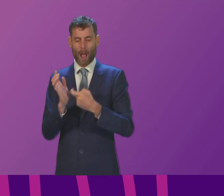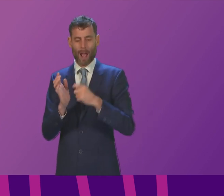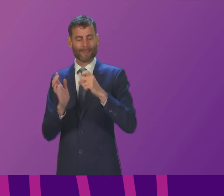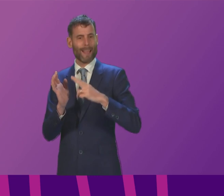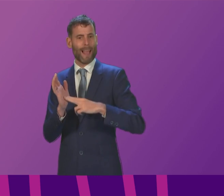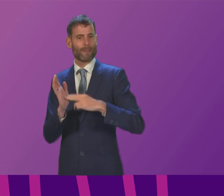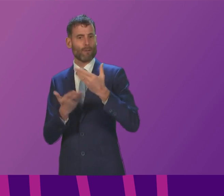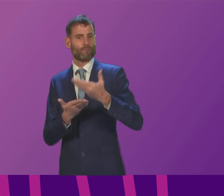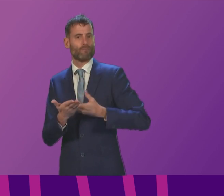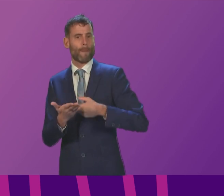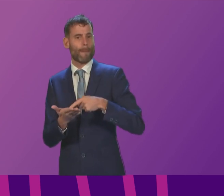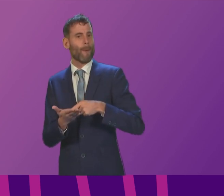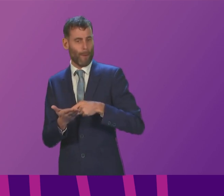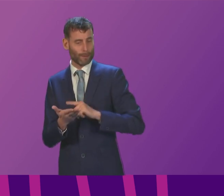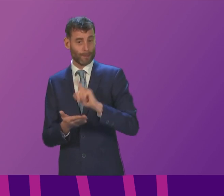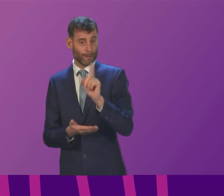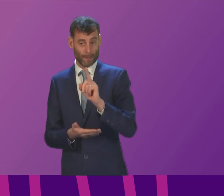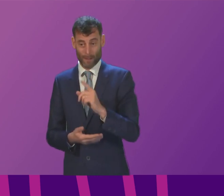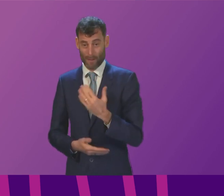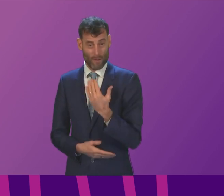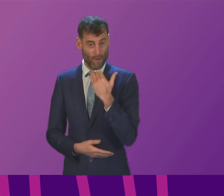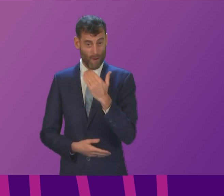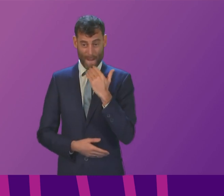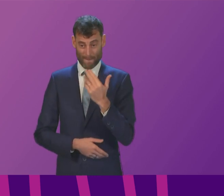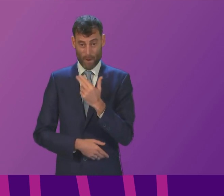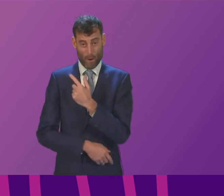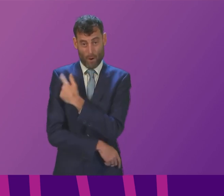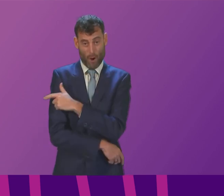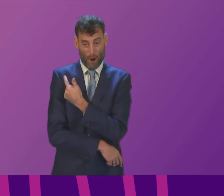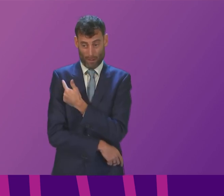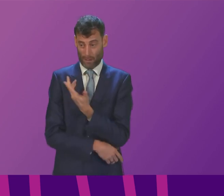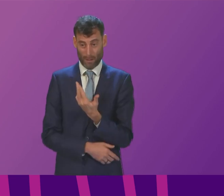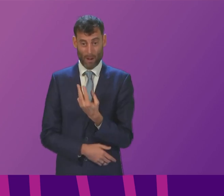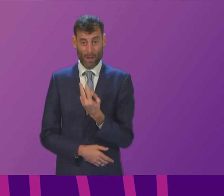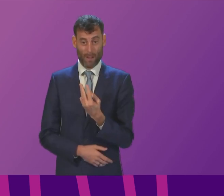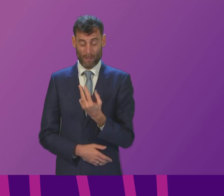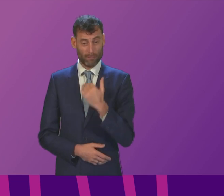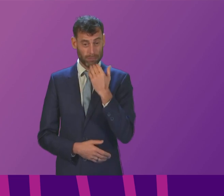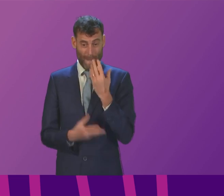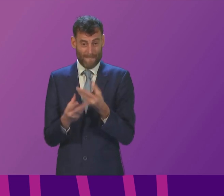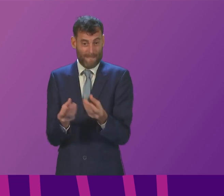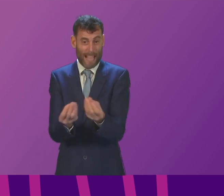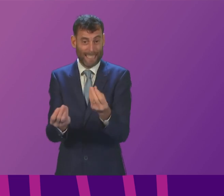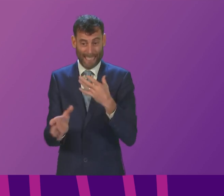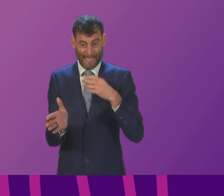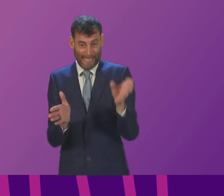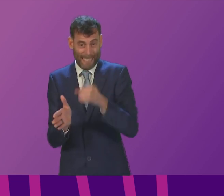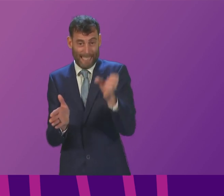that was published today showing that this year we have seen the highest ever shortfall in nursing with over 3,400 nursing vacancies with vague promises